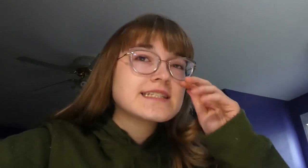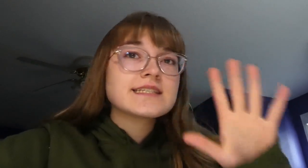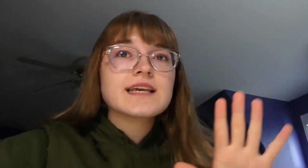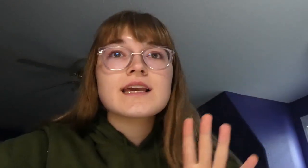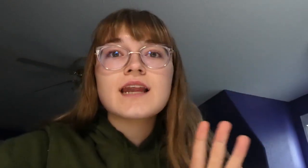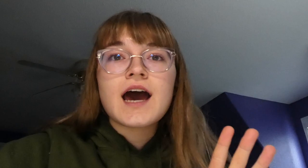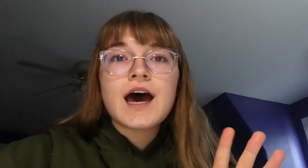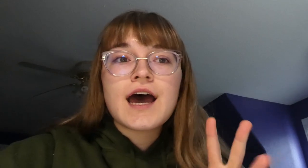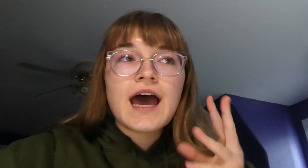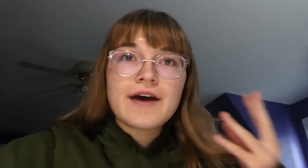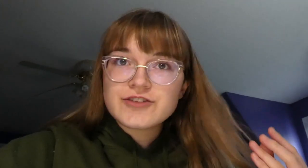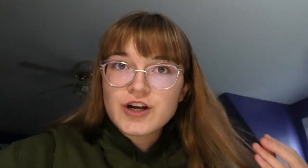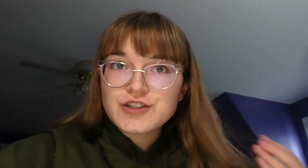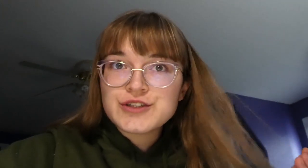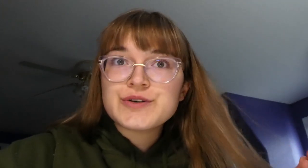seen Avatar 2.